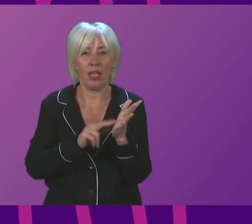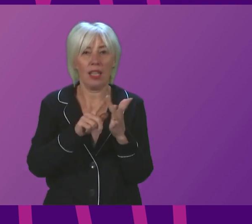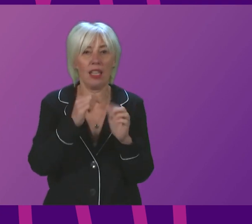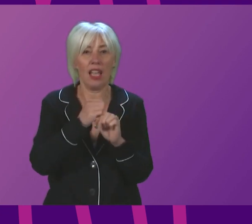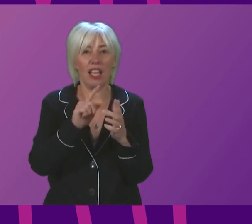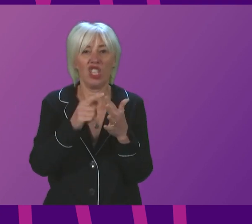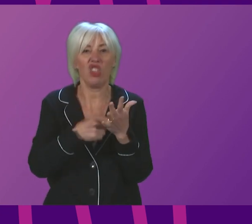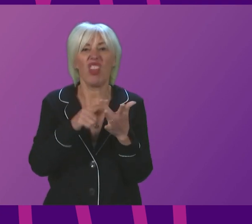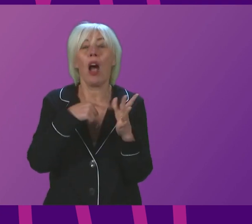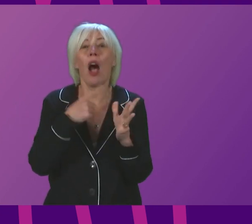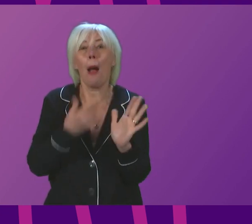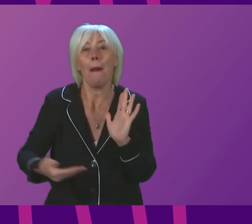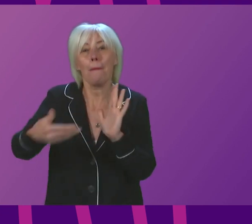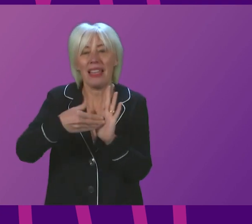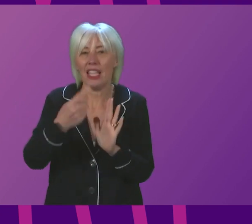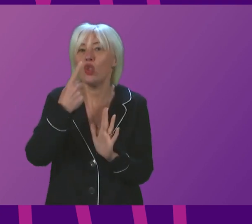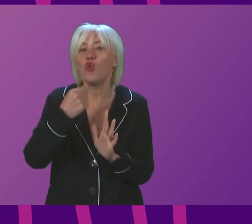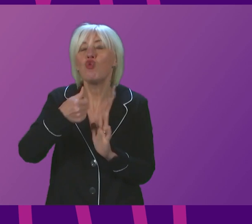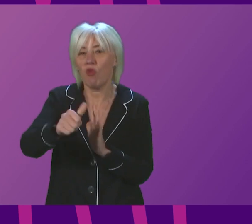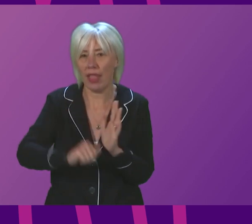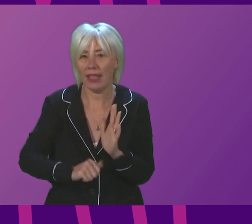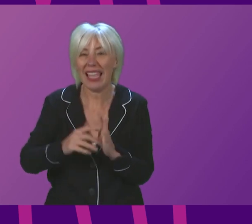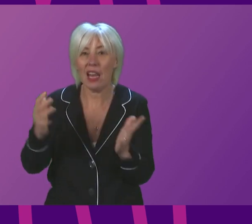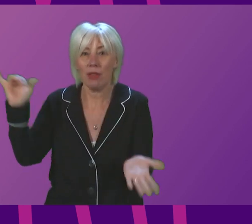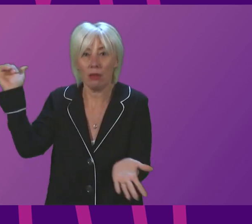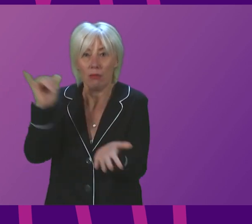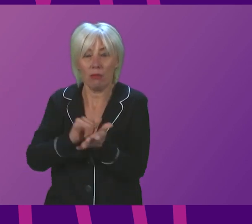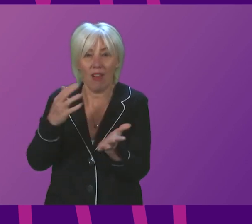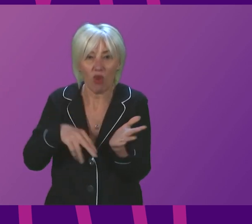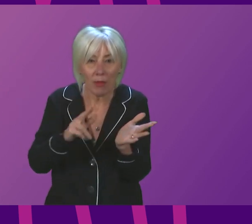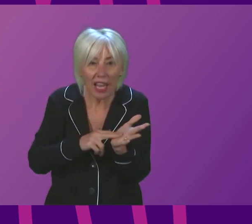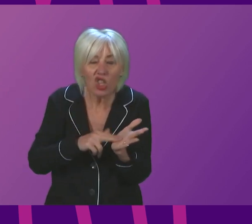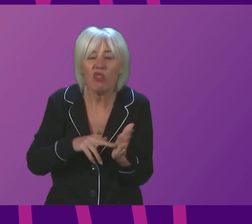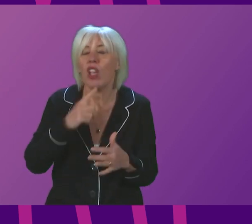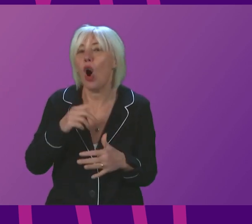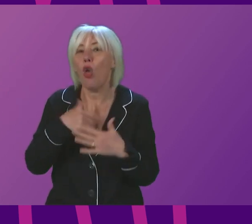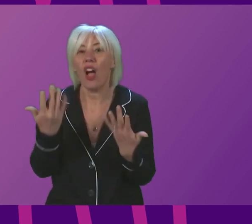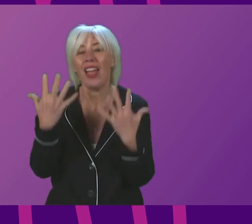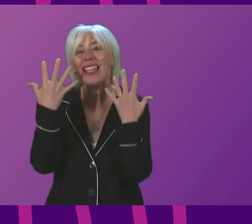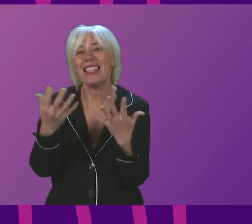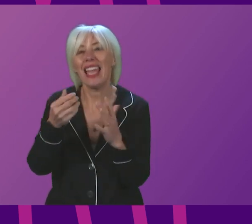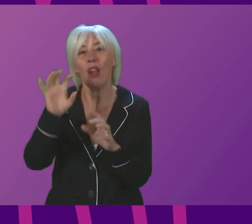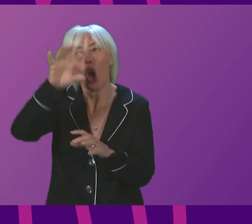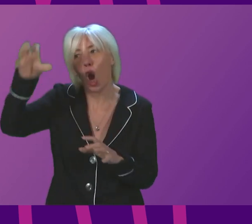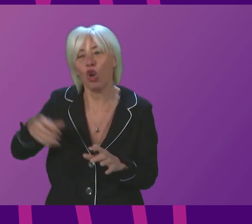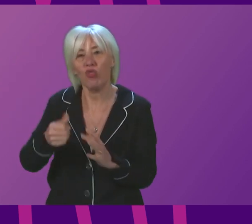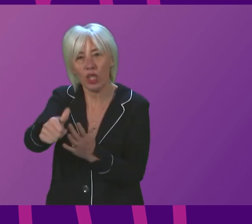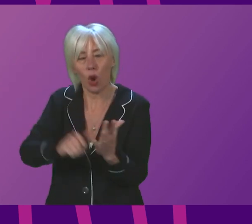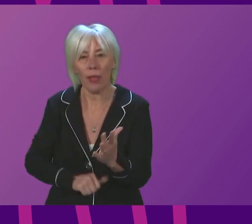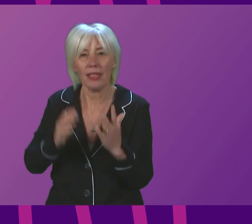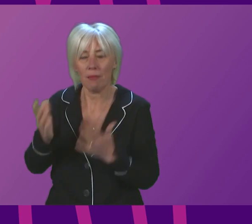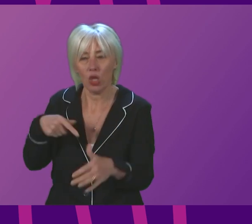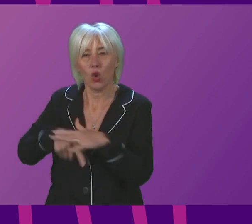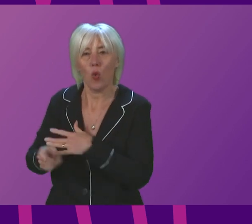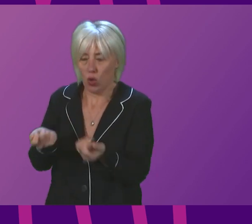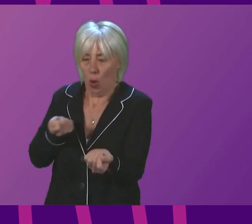red list. That means anyone arriving in the UK from Nigeria or the 10 countries already on that list must enter managed quarantine